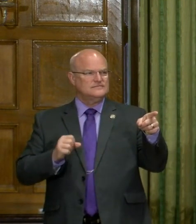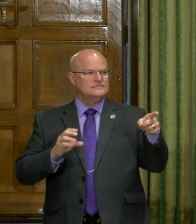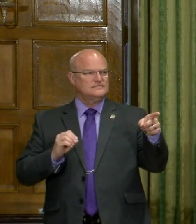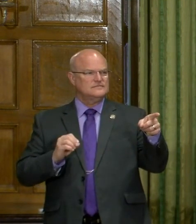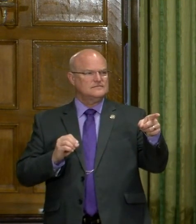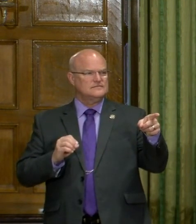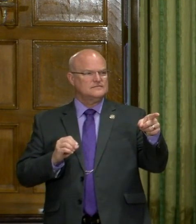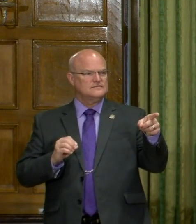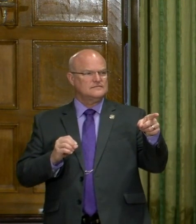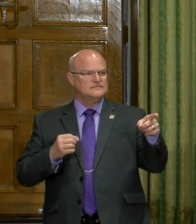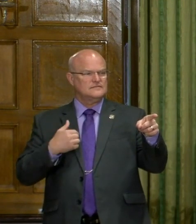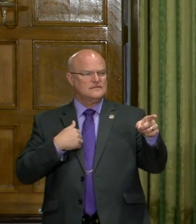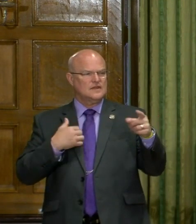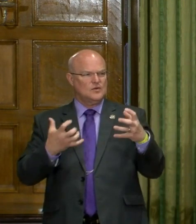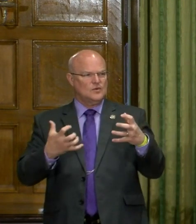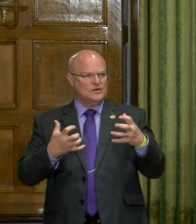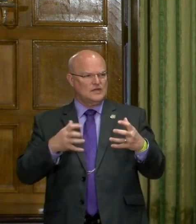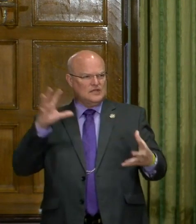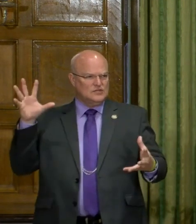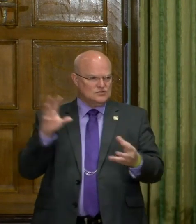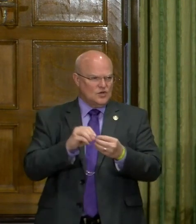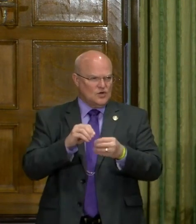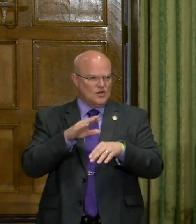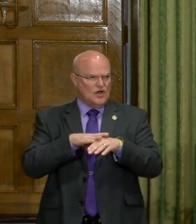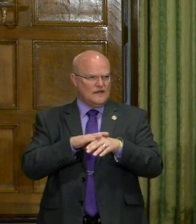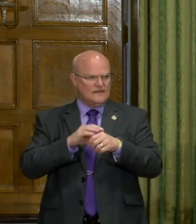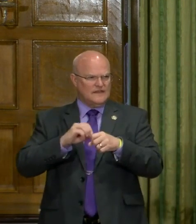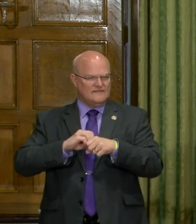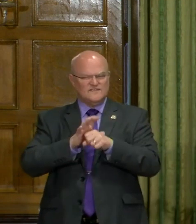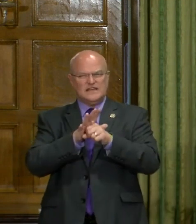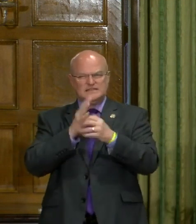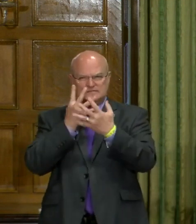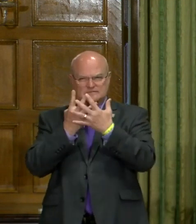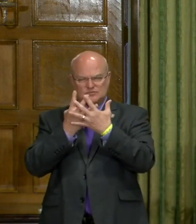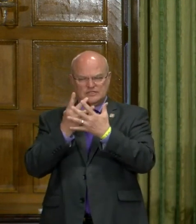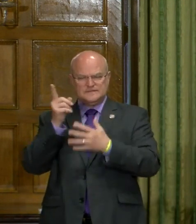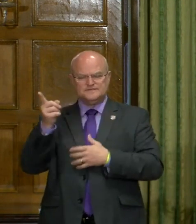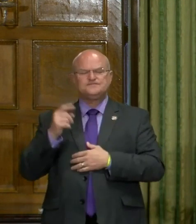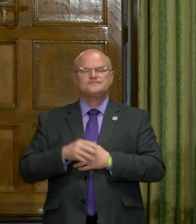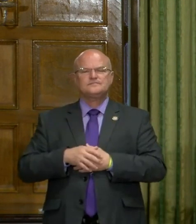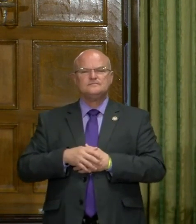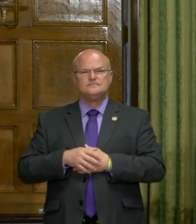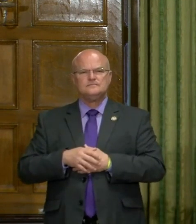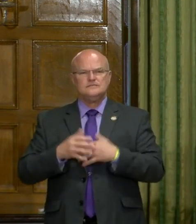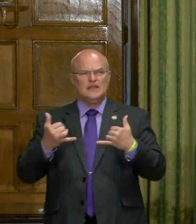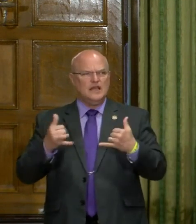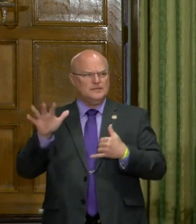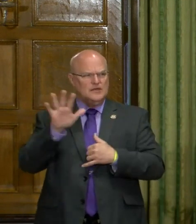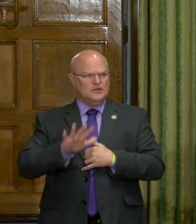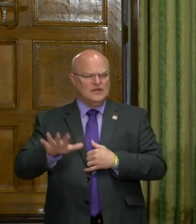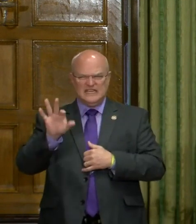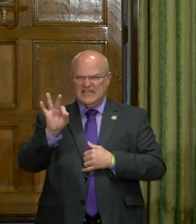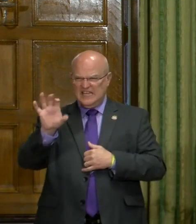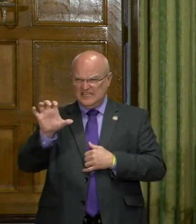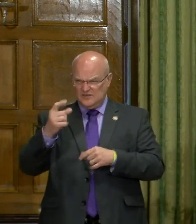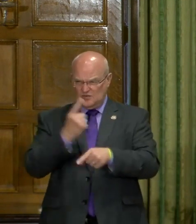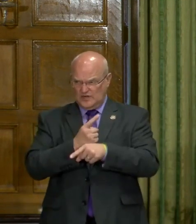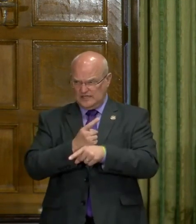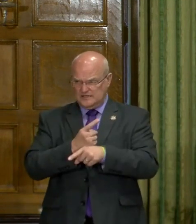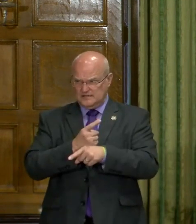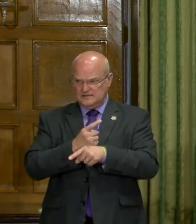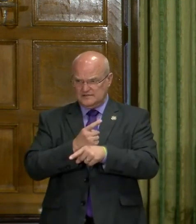So, um, I wanted to get a total on the infections at Cummins. Uh, would it now be around 900?